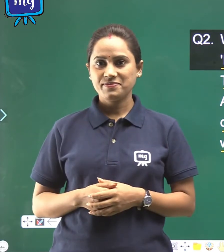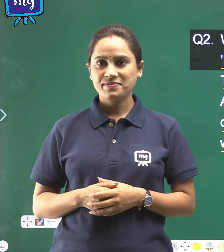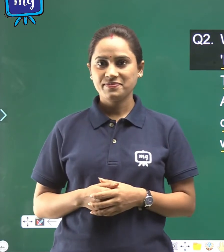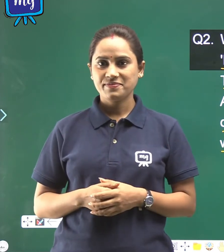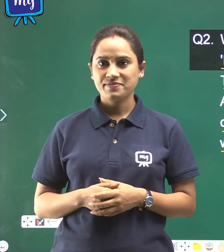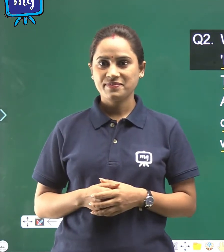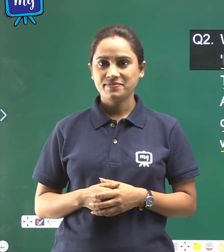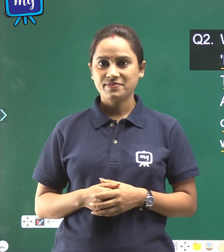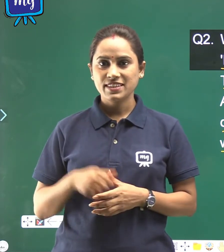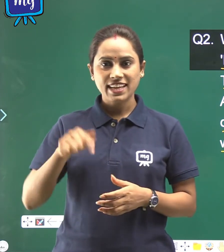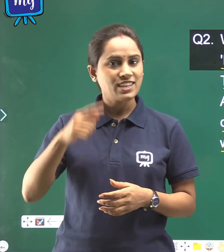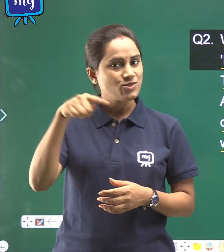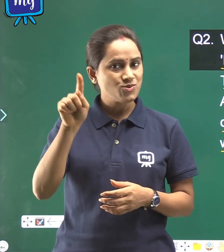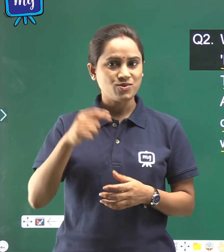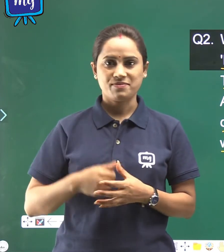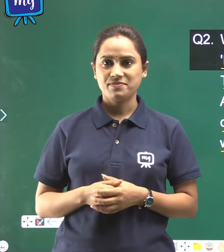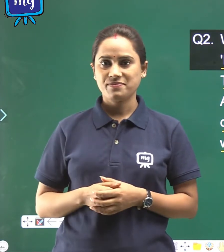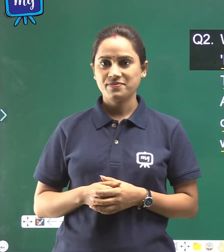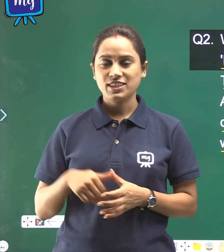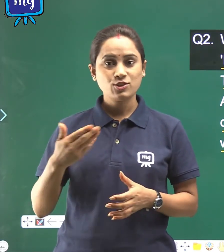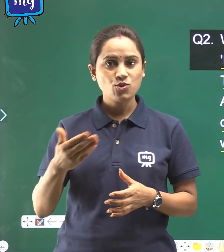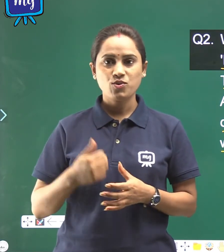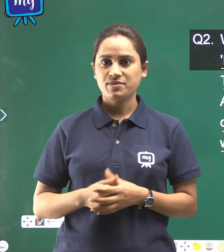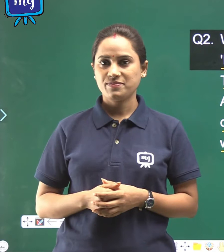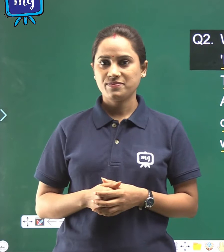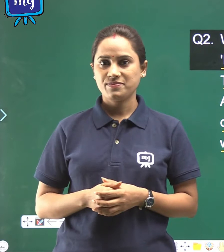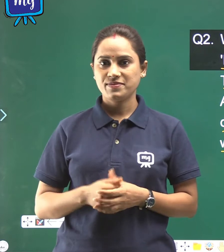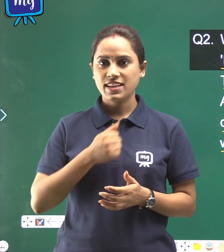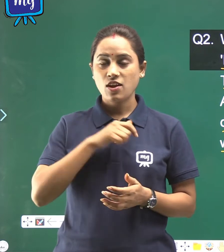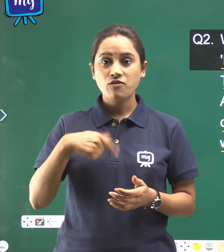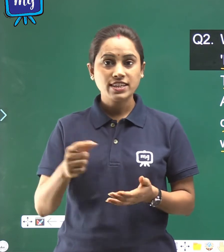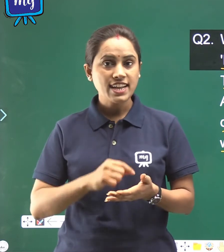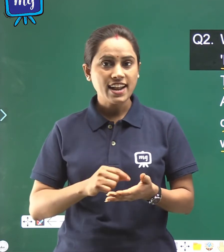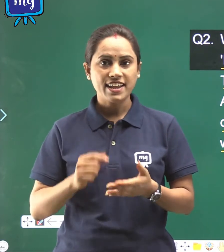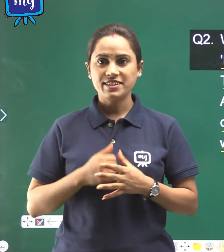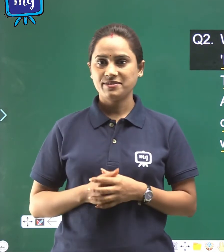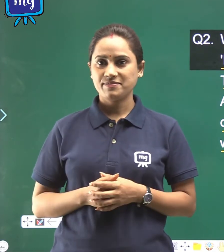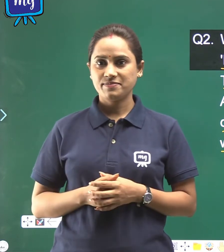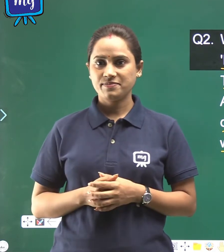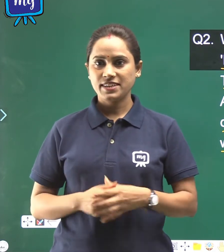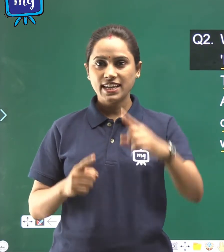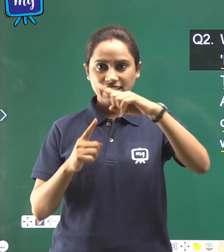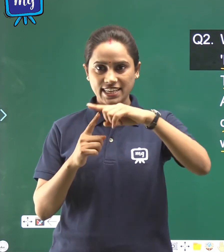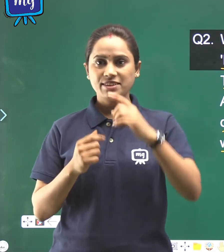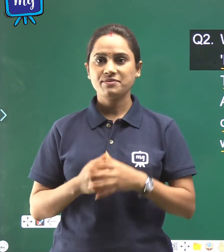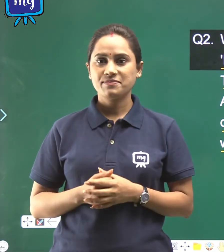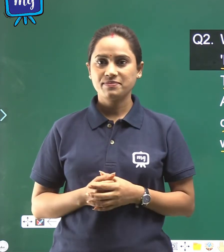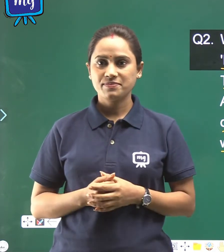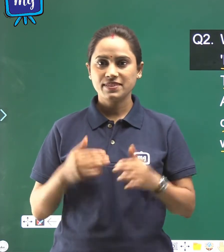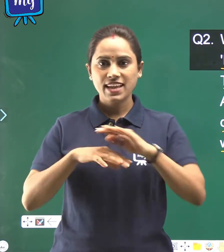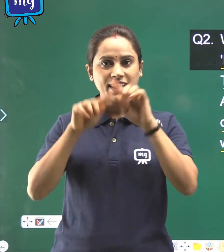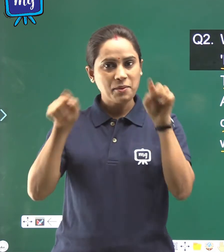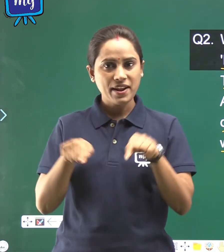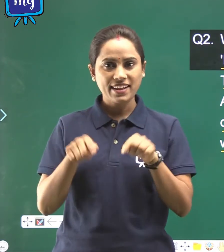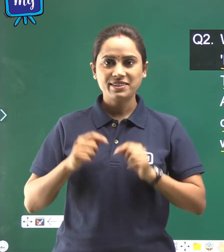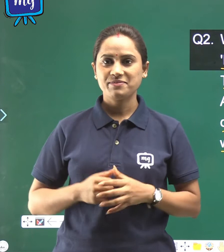It is true, so, we shall write T in